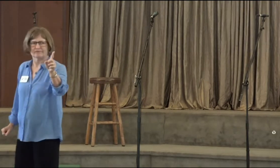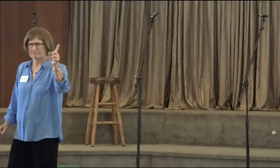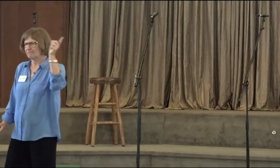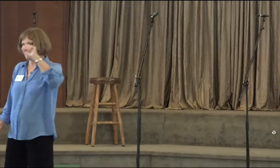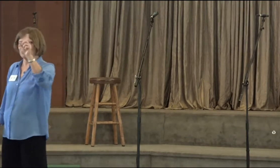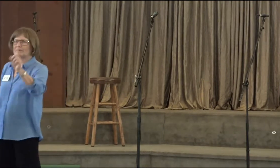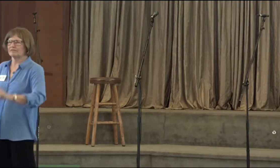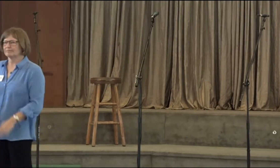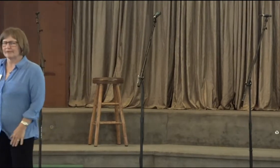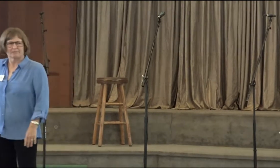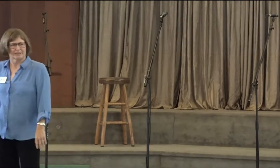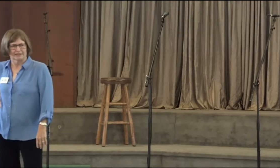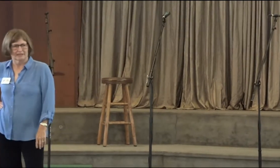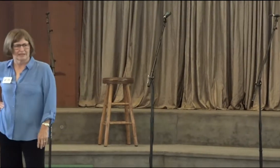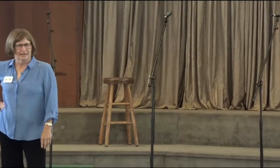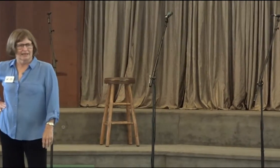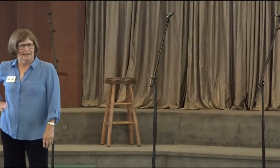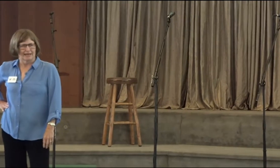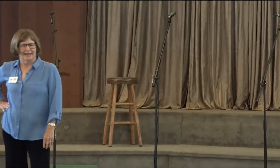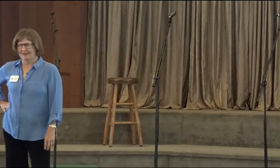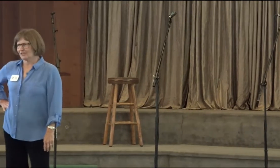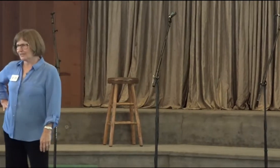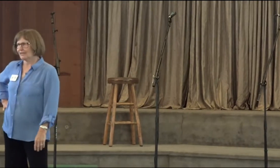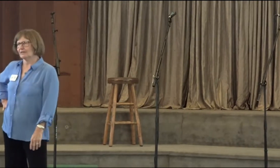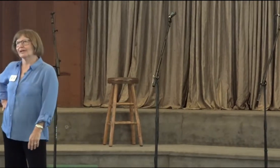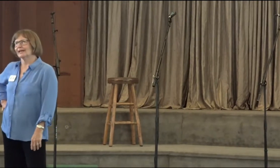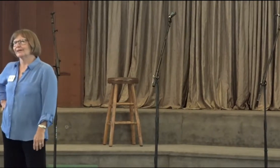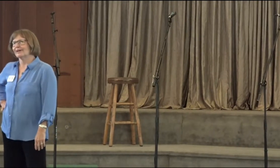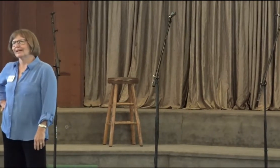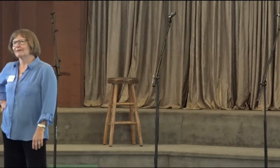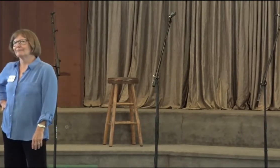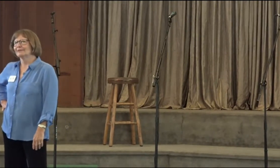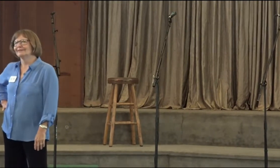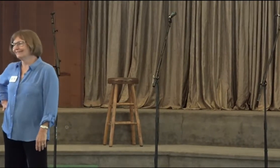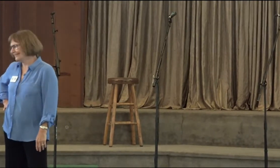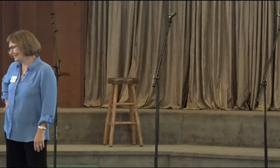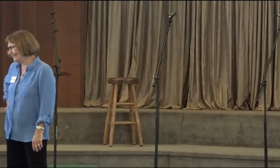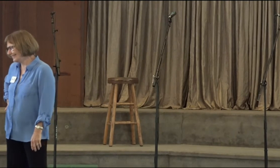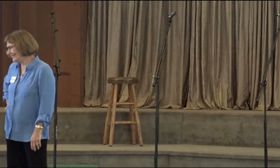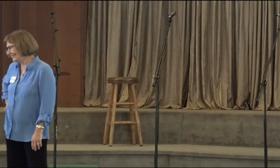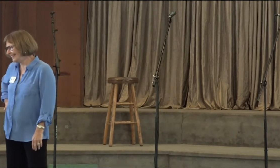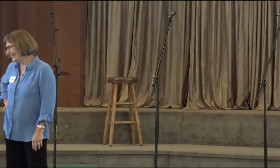talked about maybe one of them, maybe. And I'm just like, okay, here I am.